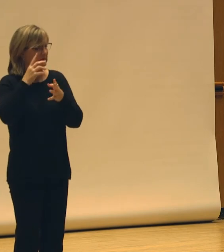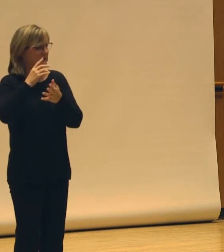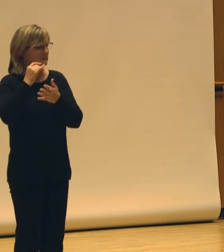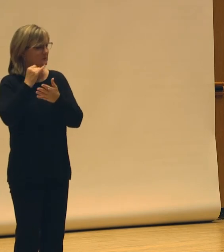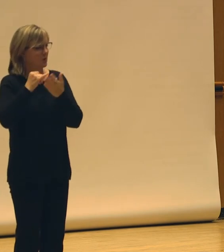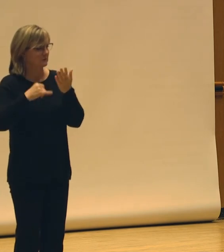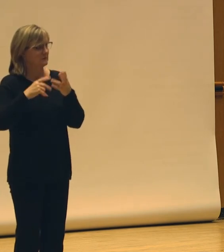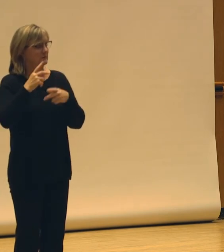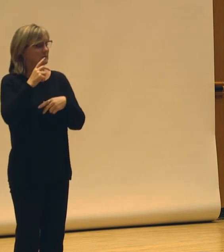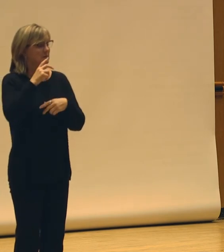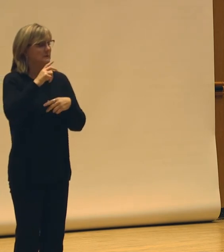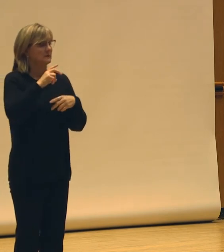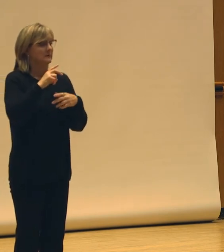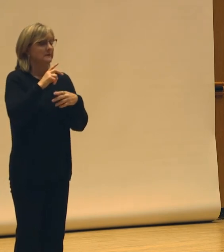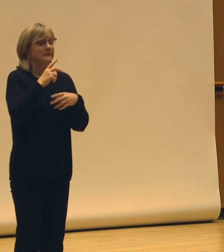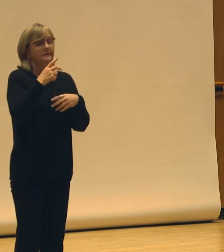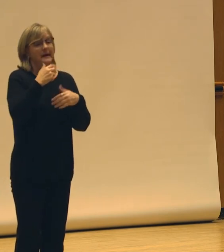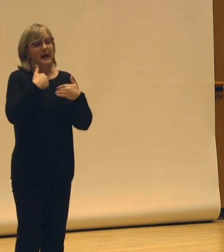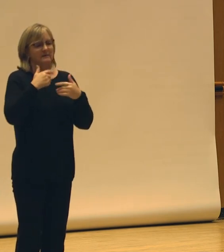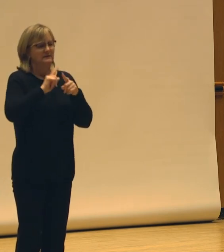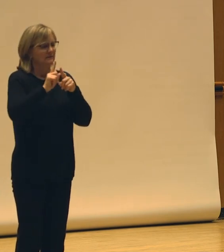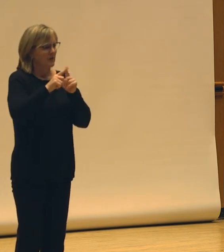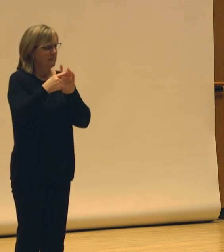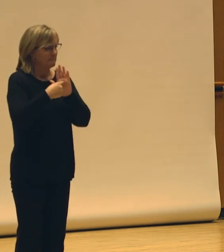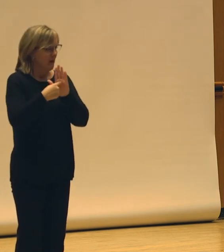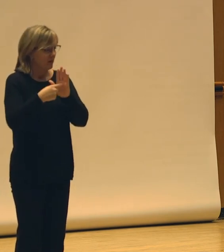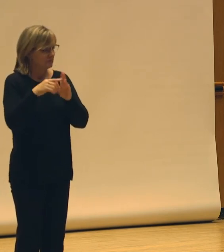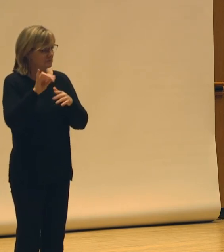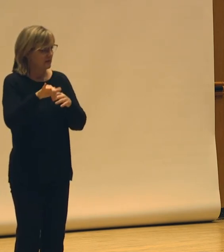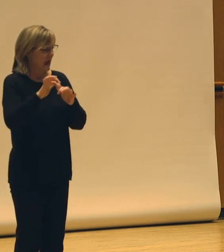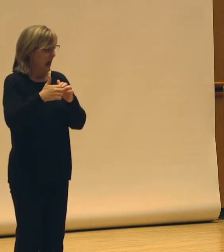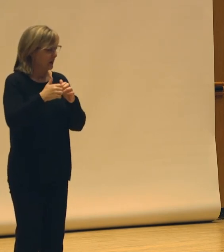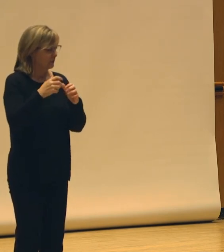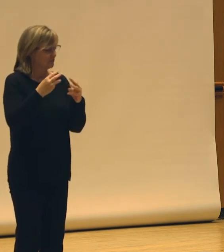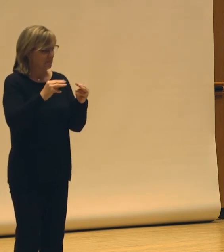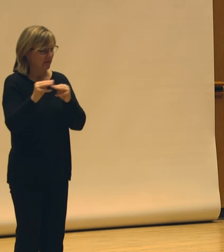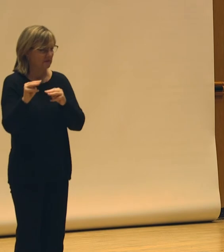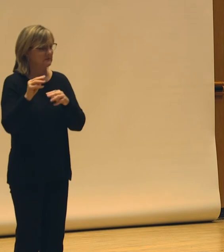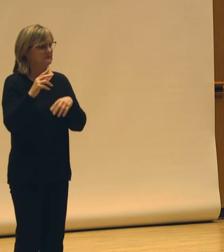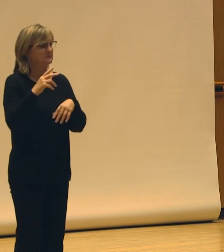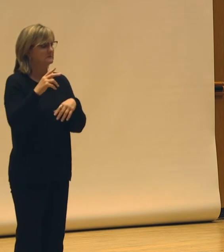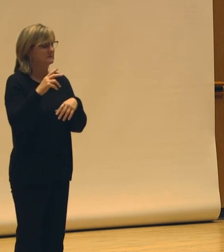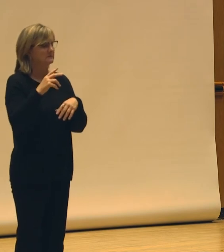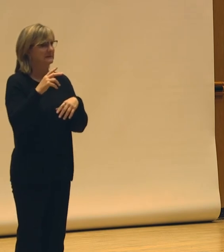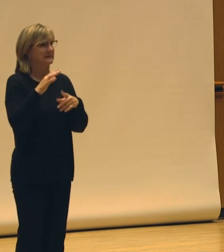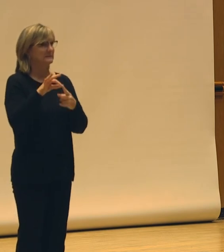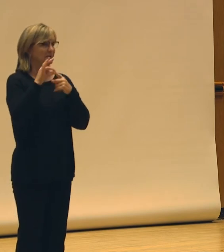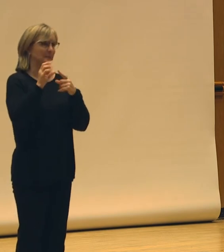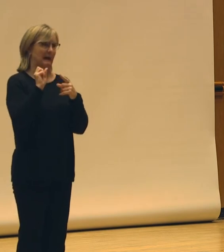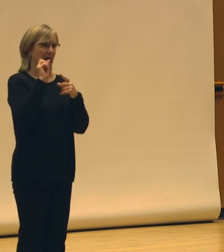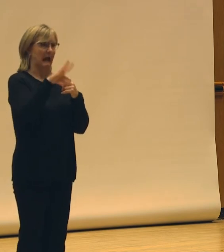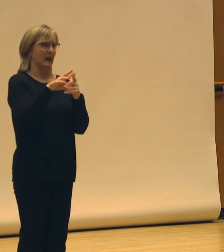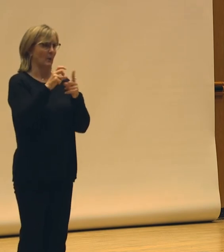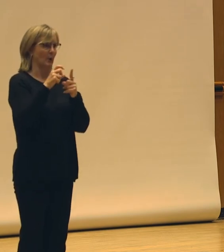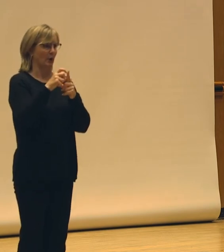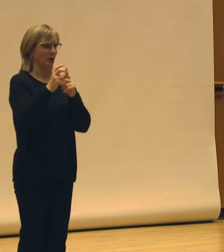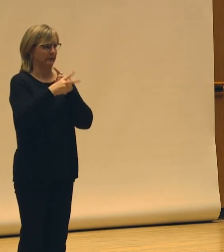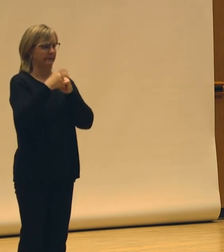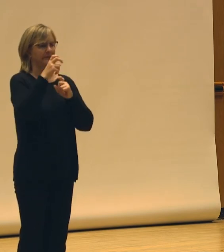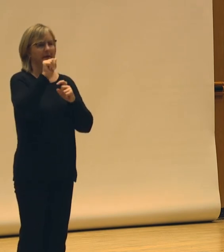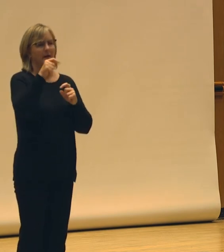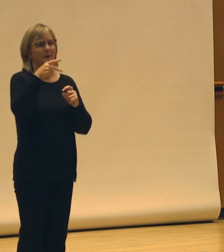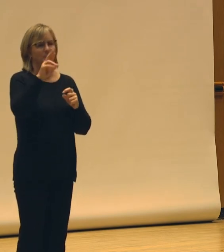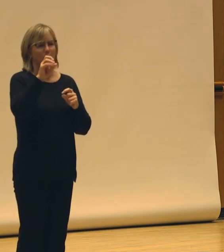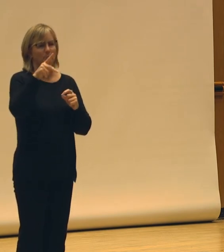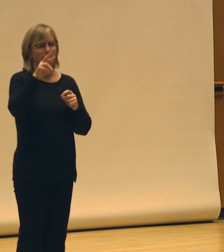Collaboration, evolving models of that. Especially in tense times where I'm going to throw another word in. Appropriation is really